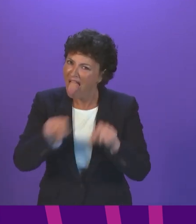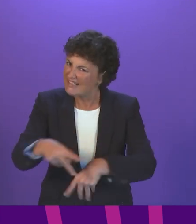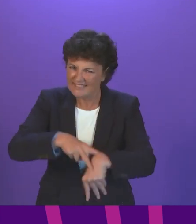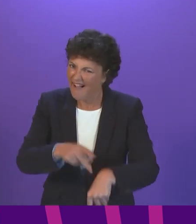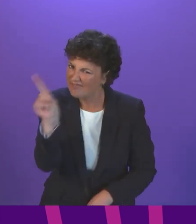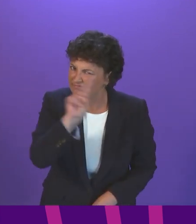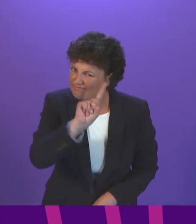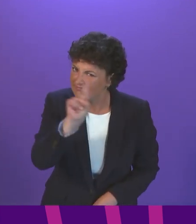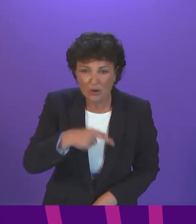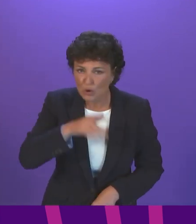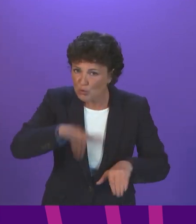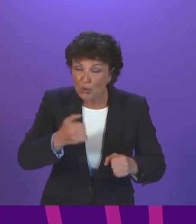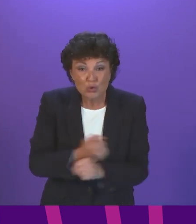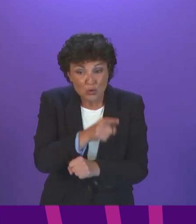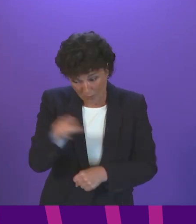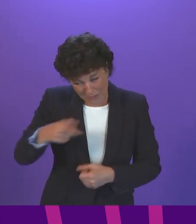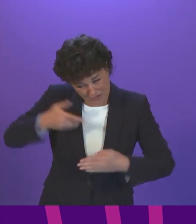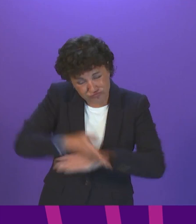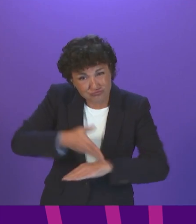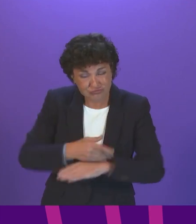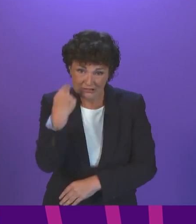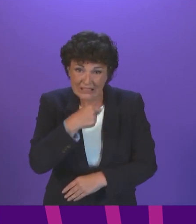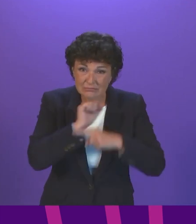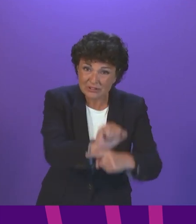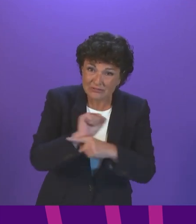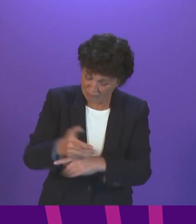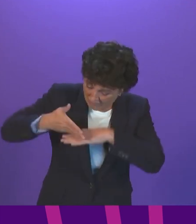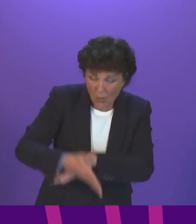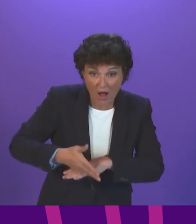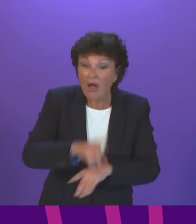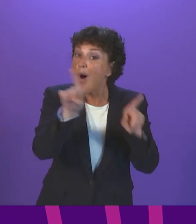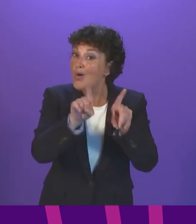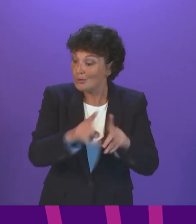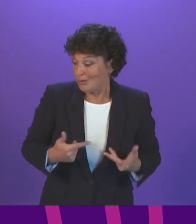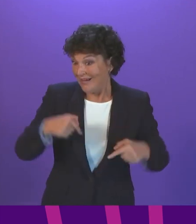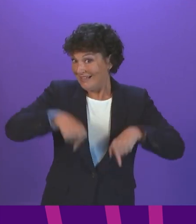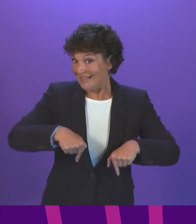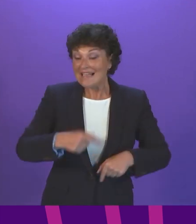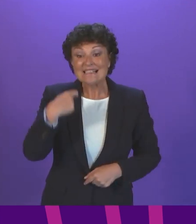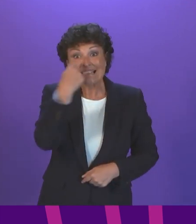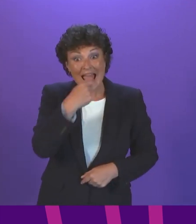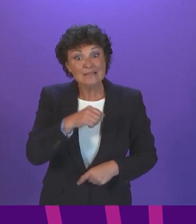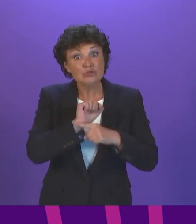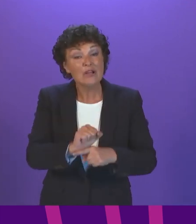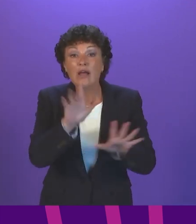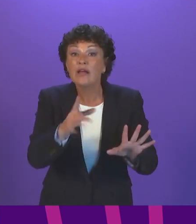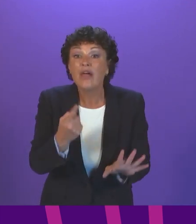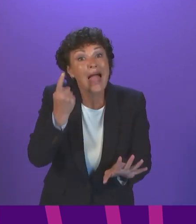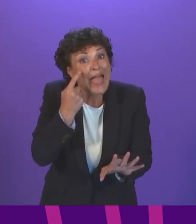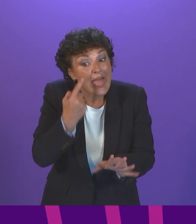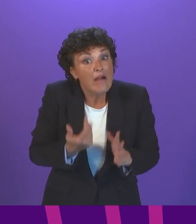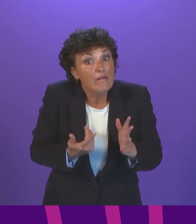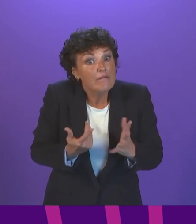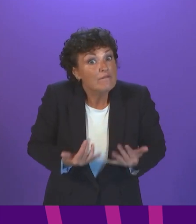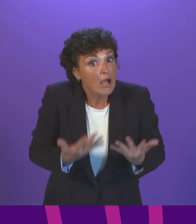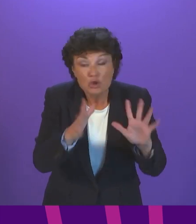doing down the efforts of those working in Test and Protect. And the provisional figures for Test and Protect this week show, and again,